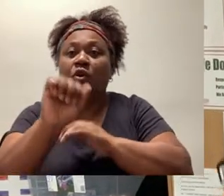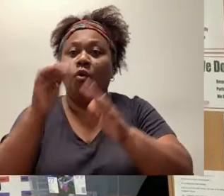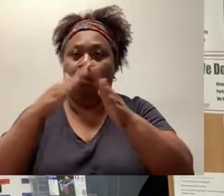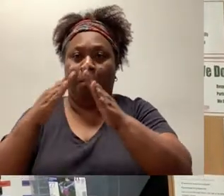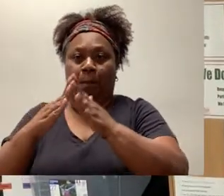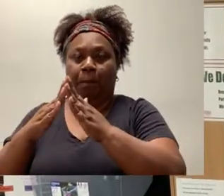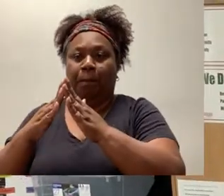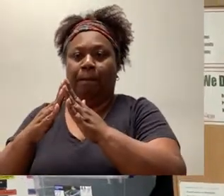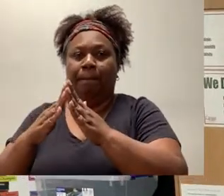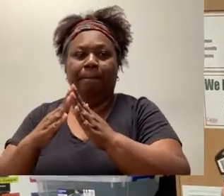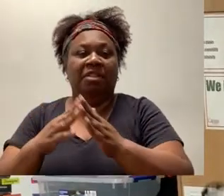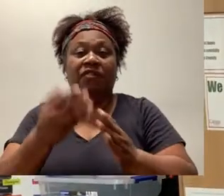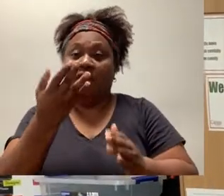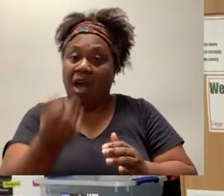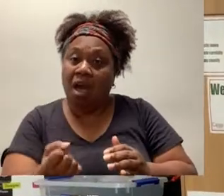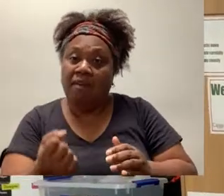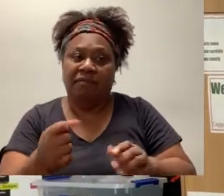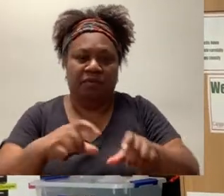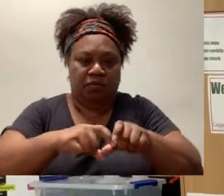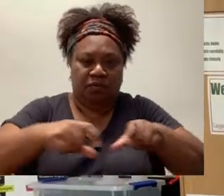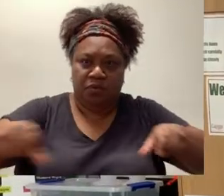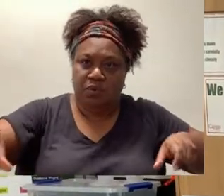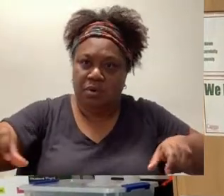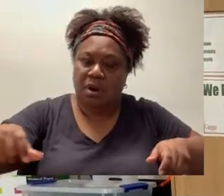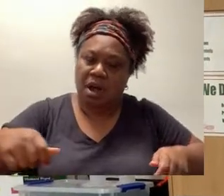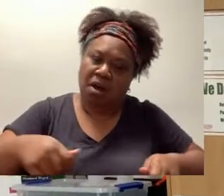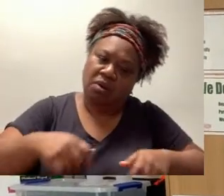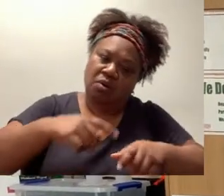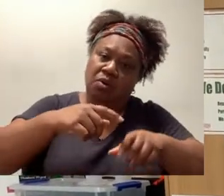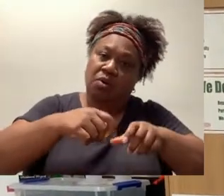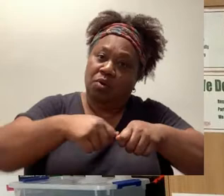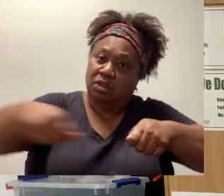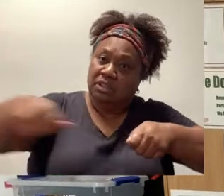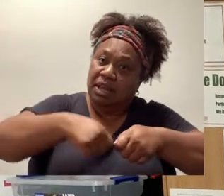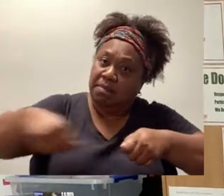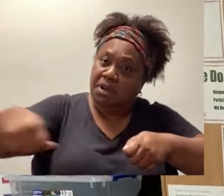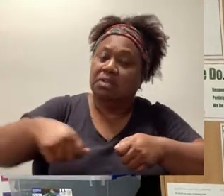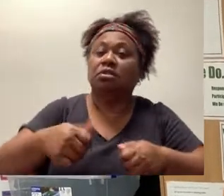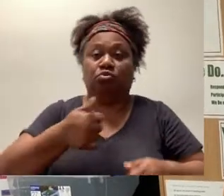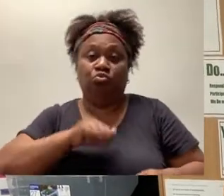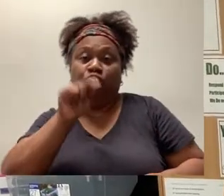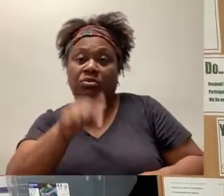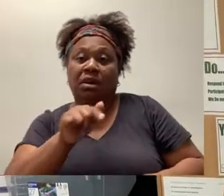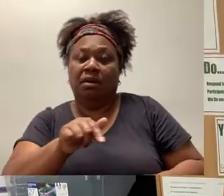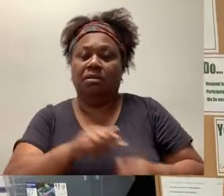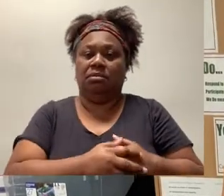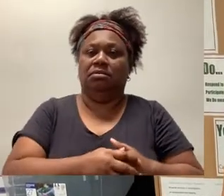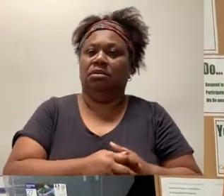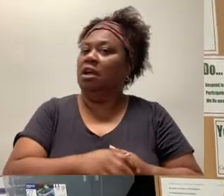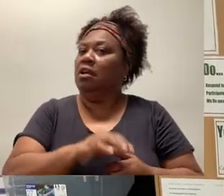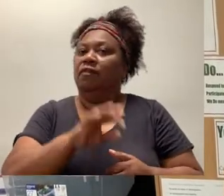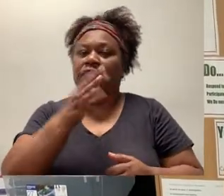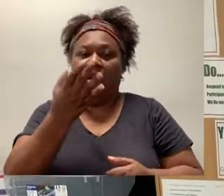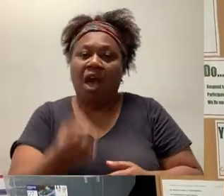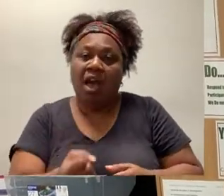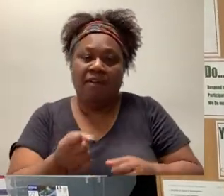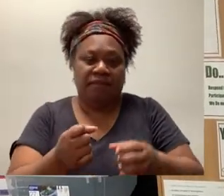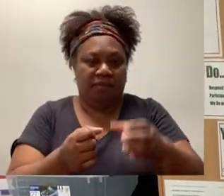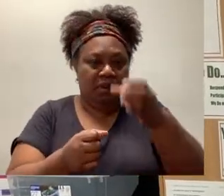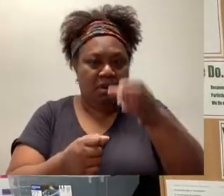length like a ruler or a tape measure you can use those and if you have a measuring cup to measure volume you can